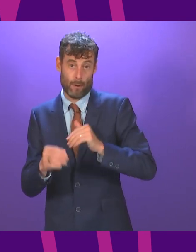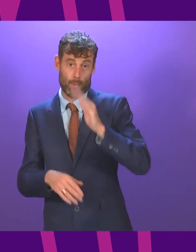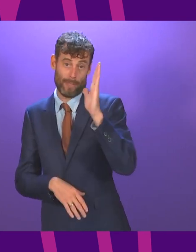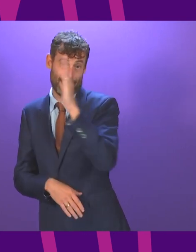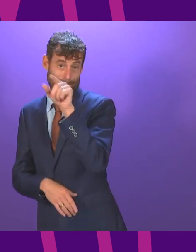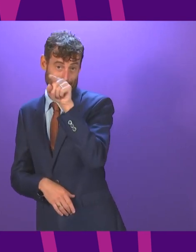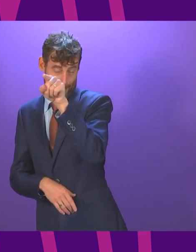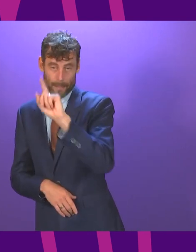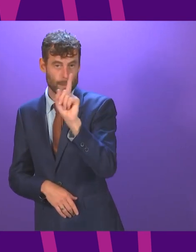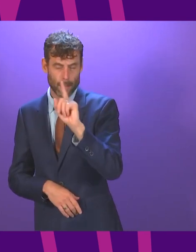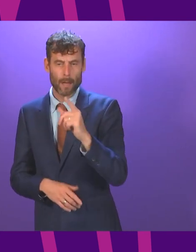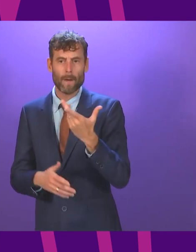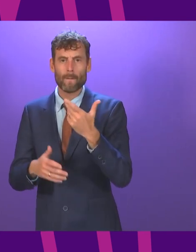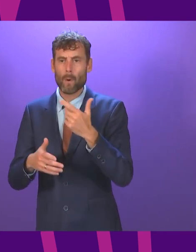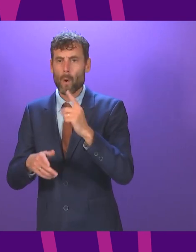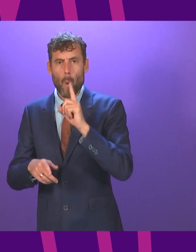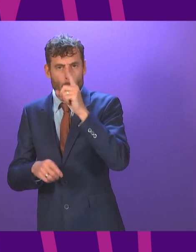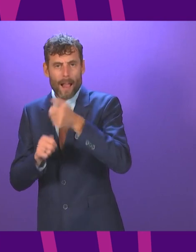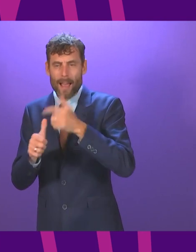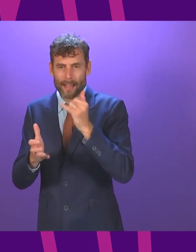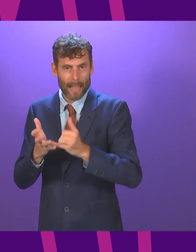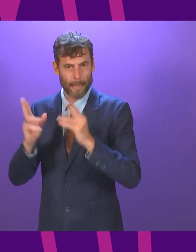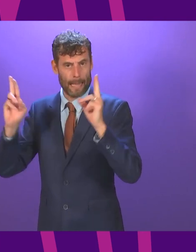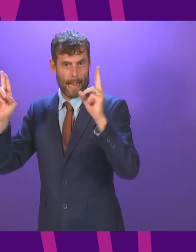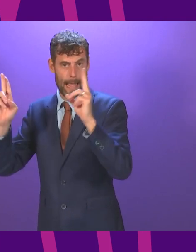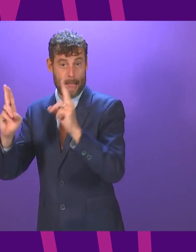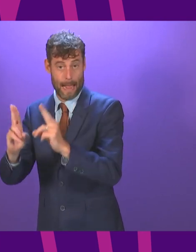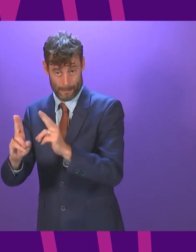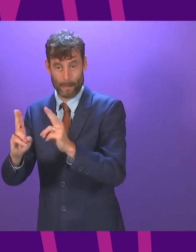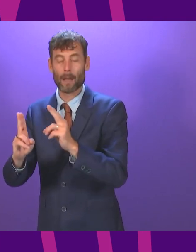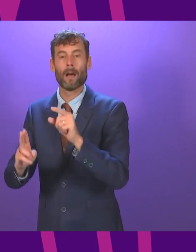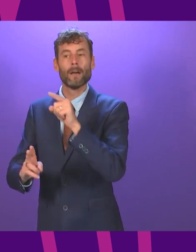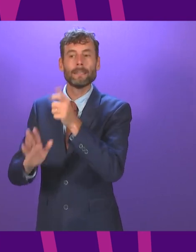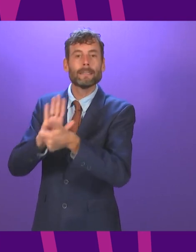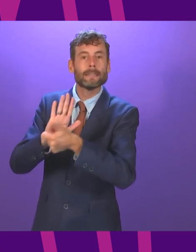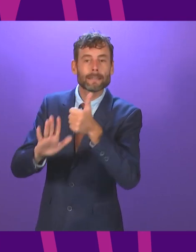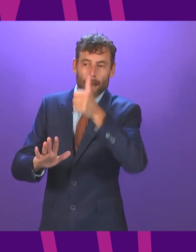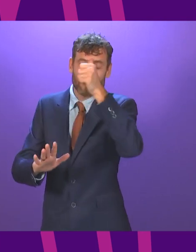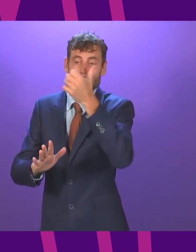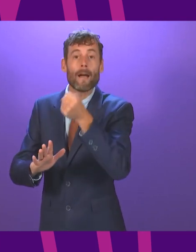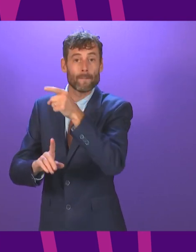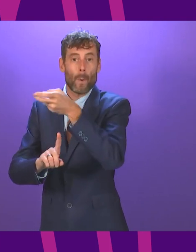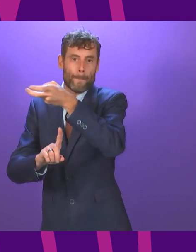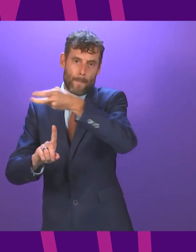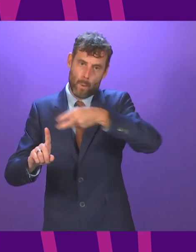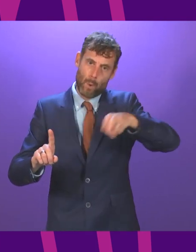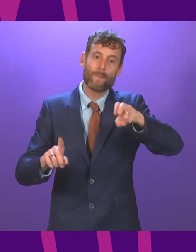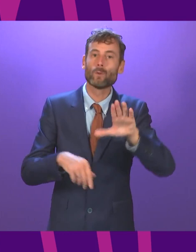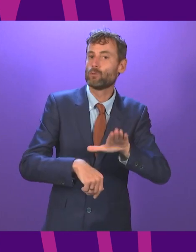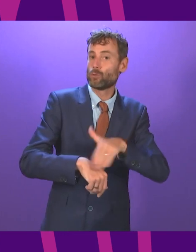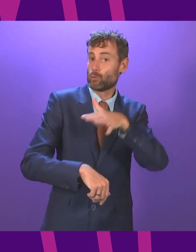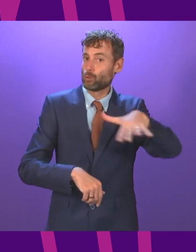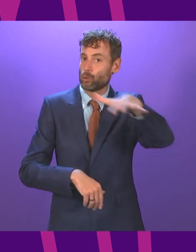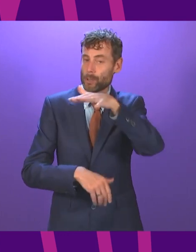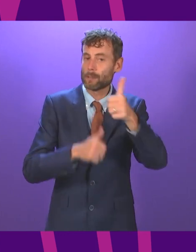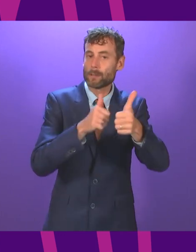economic transformation is vital in terms of building the economy we need for the future the green industrial strategy which I have spoken about